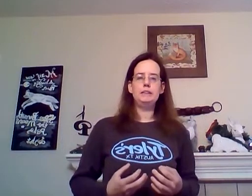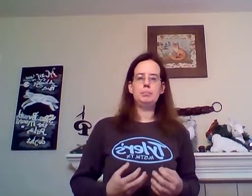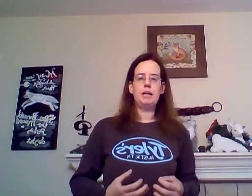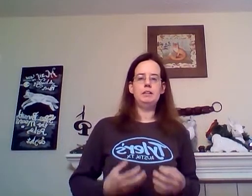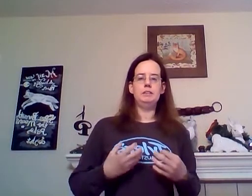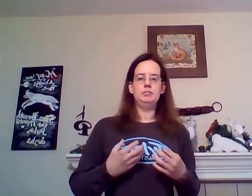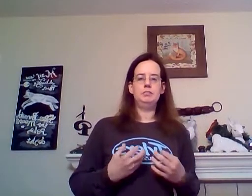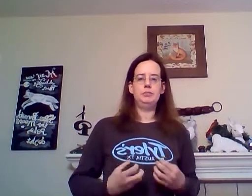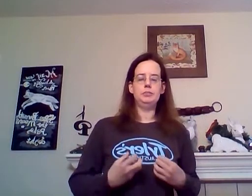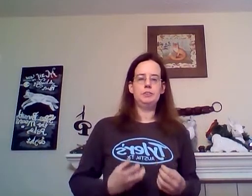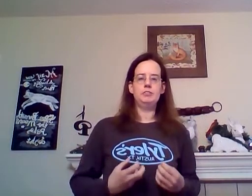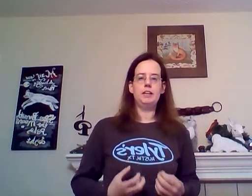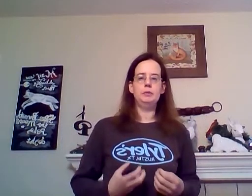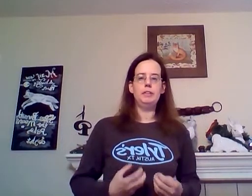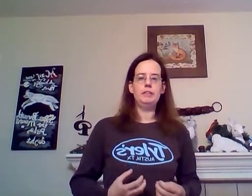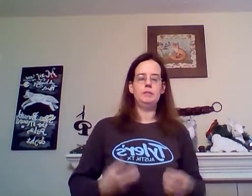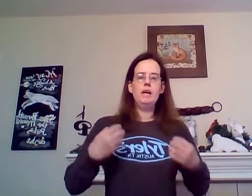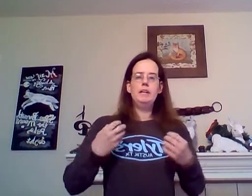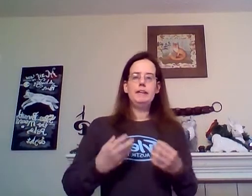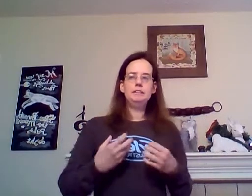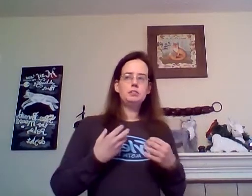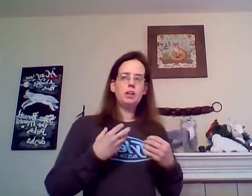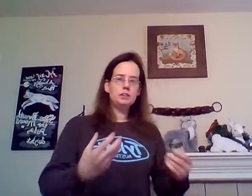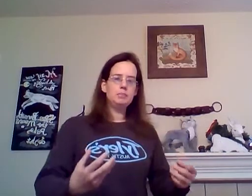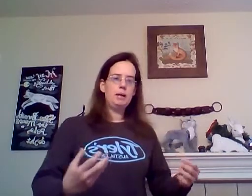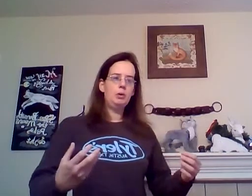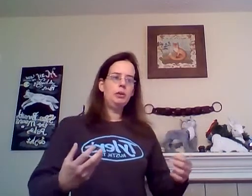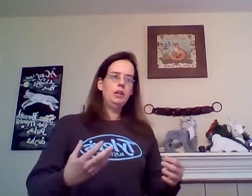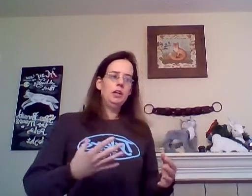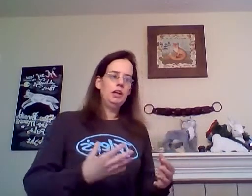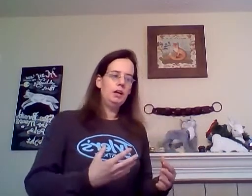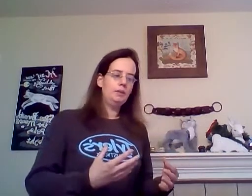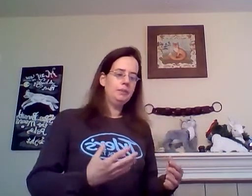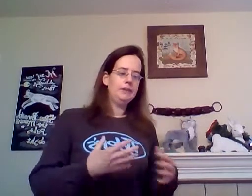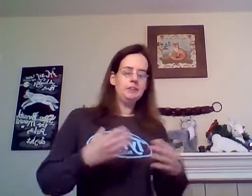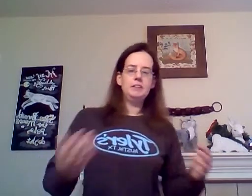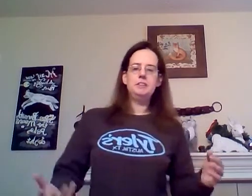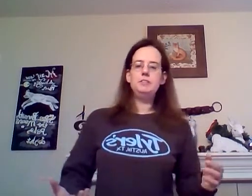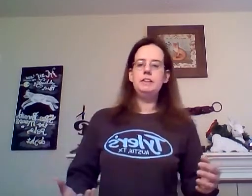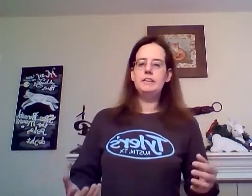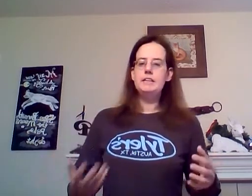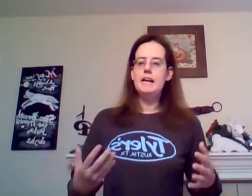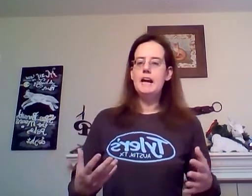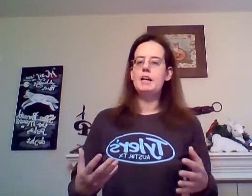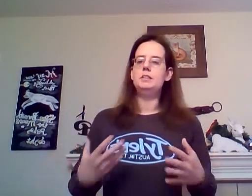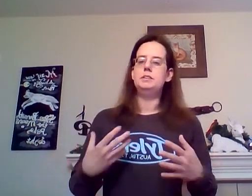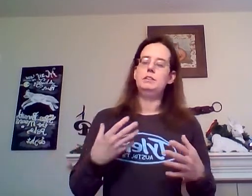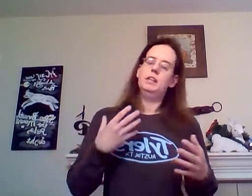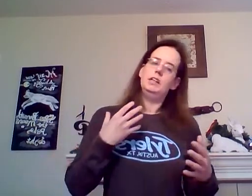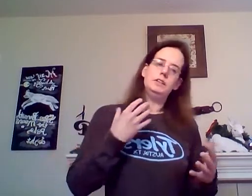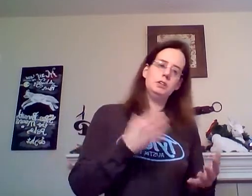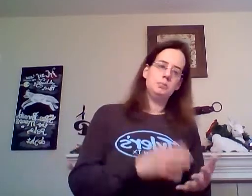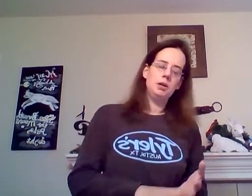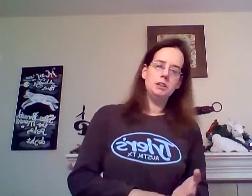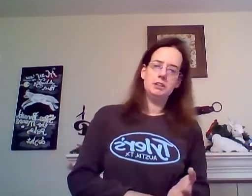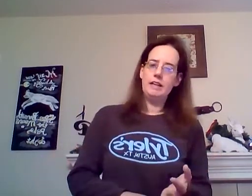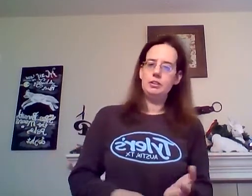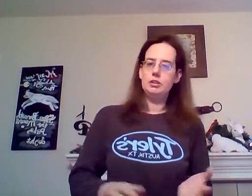inspires and fuels the fire within him that talks about um the creativity that he has and the the project valor